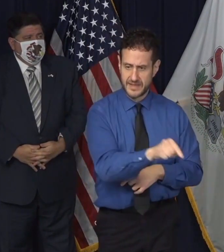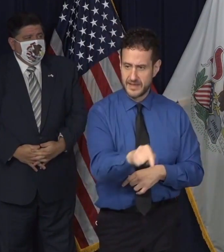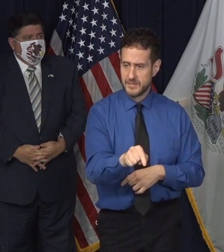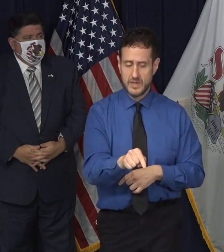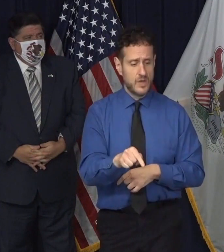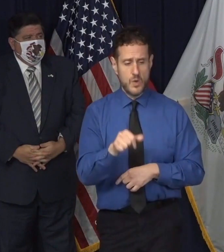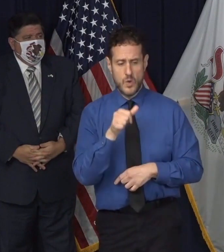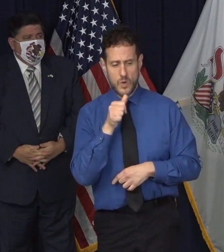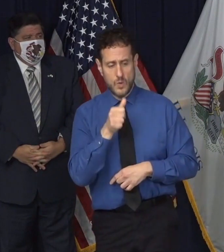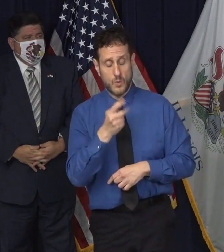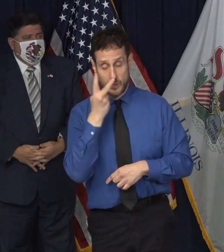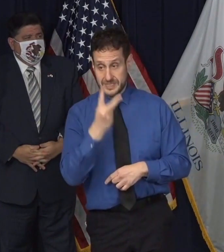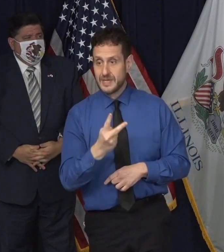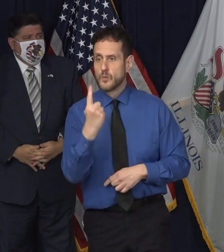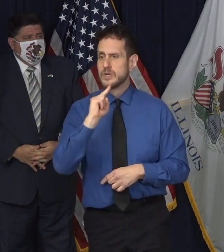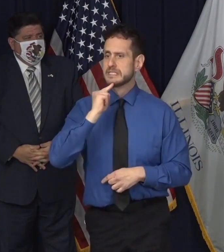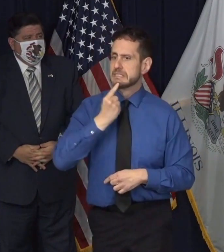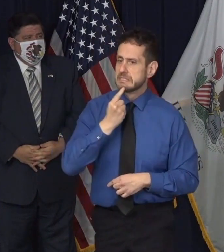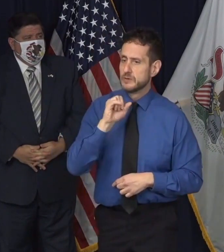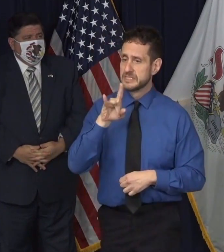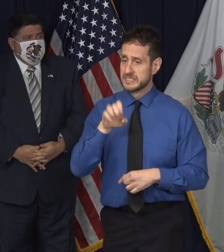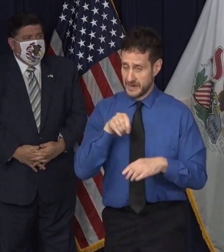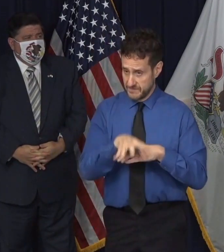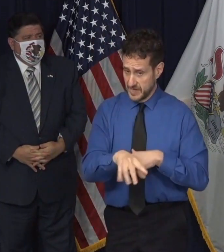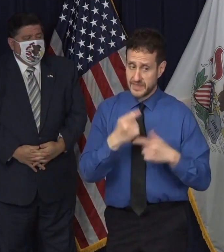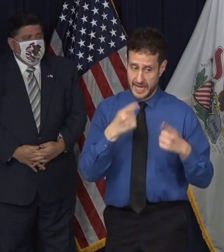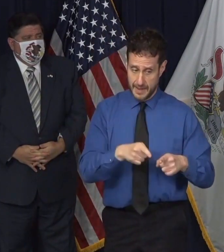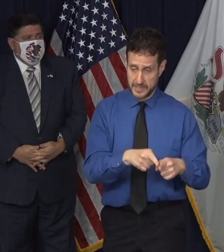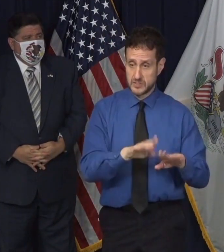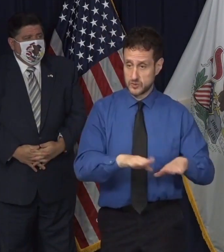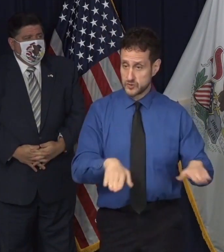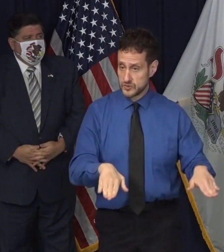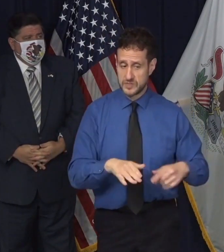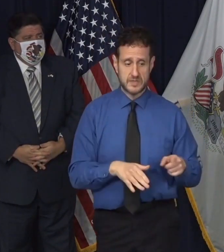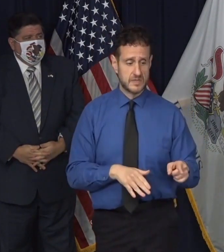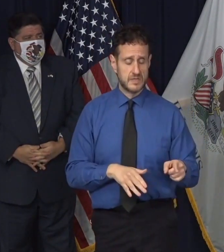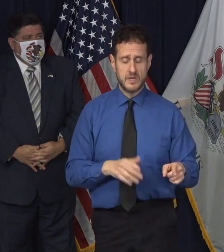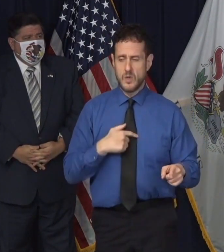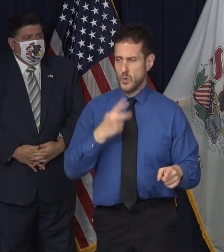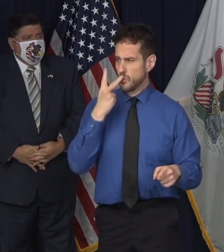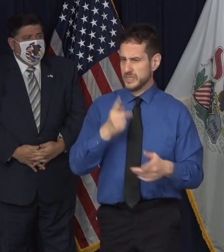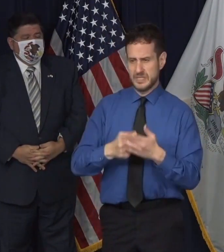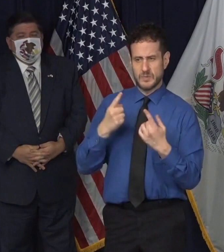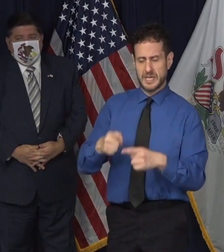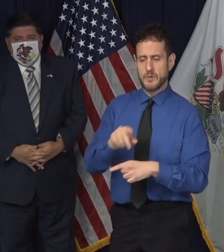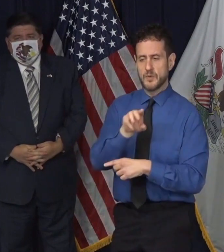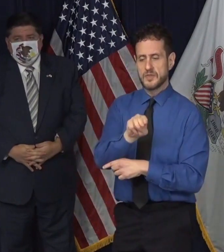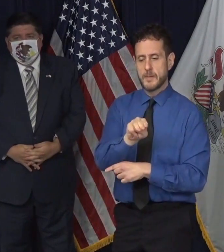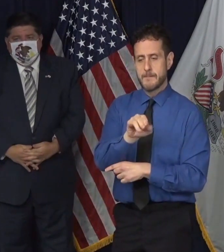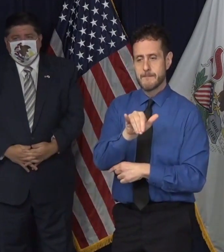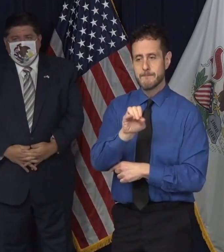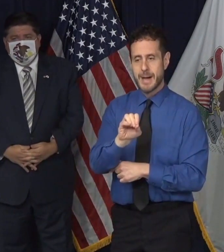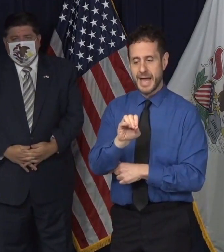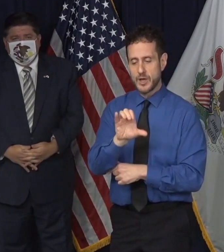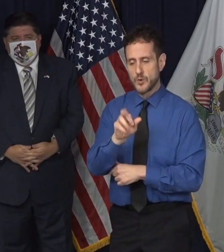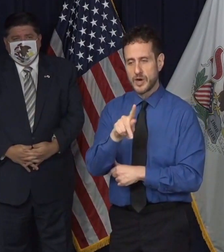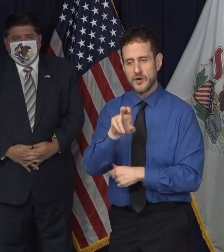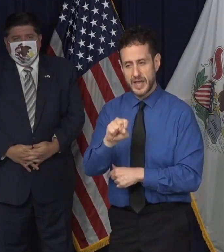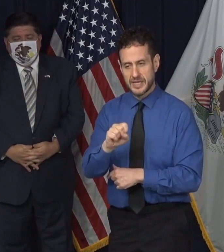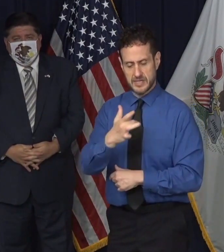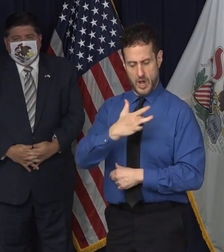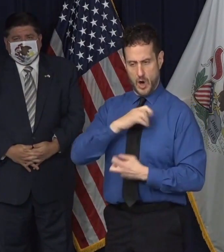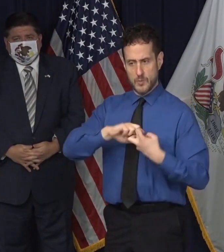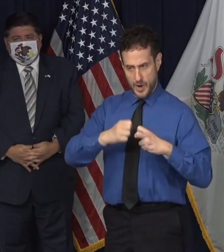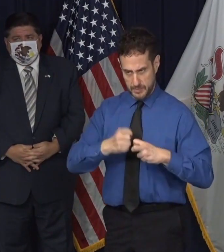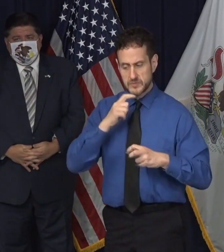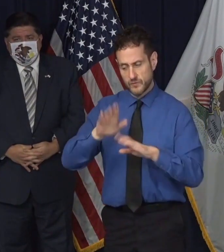effect, that very serious side effect that happens in children, we are seeing what's happening with, you know, myocarditis, cardiac abnormalities